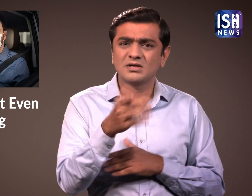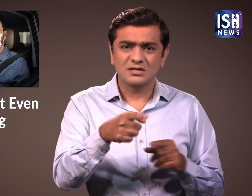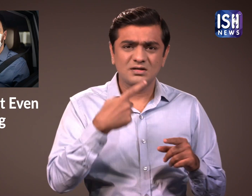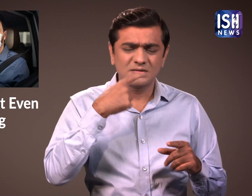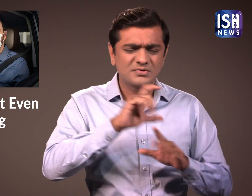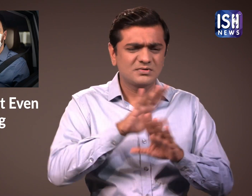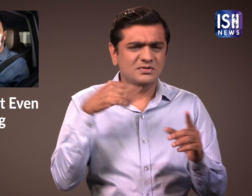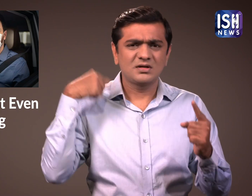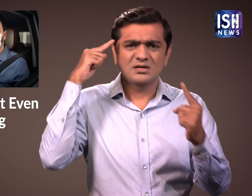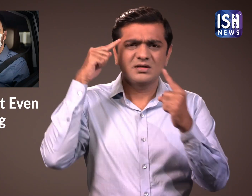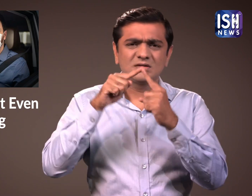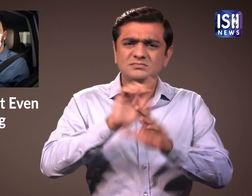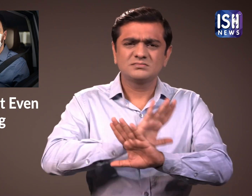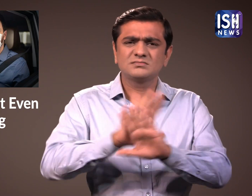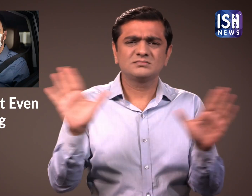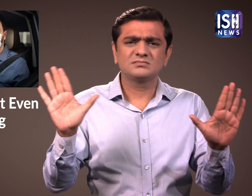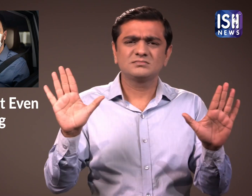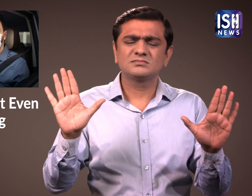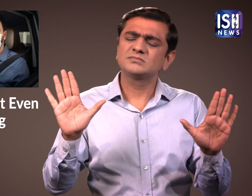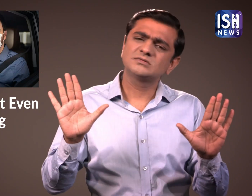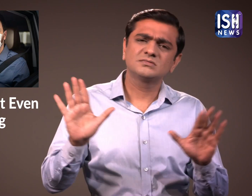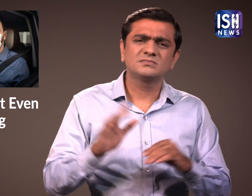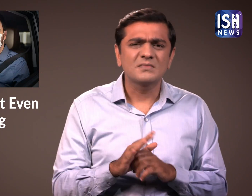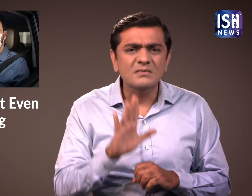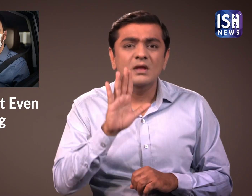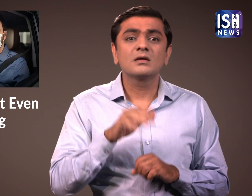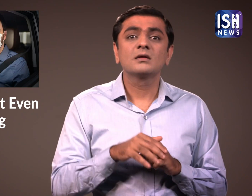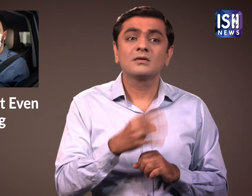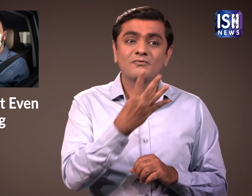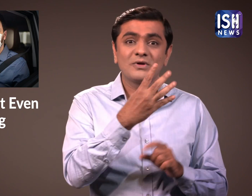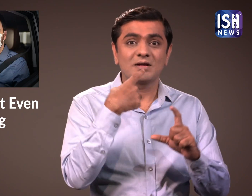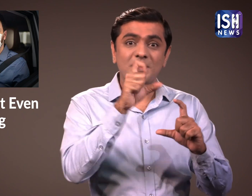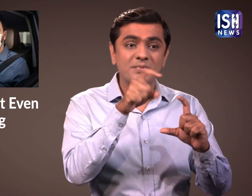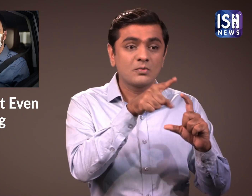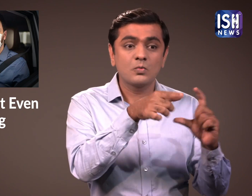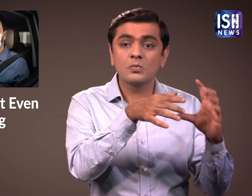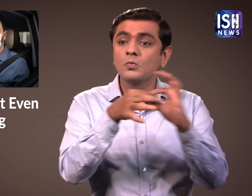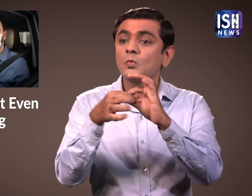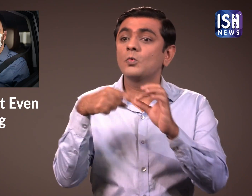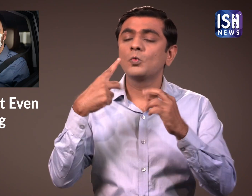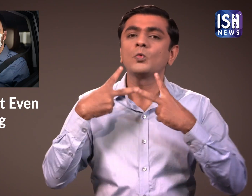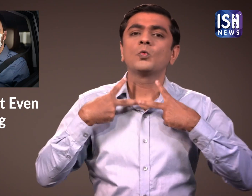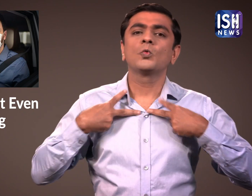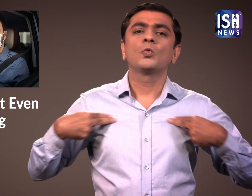The judge dismissed the petitions. The court even rebuked the lawyers